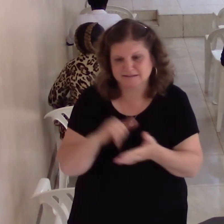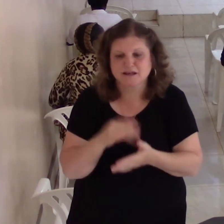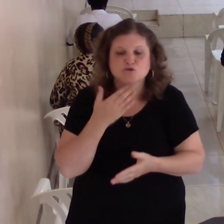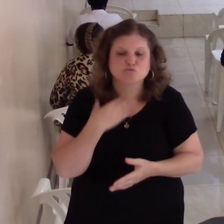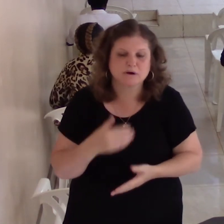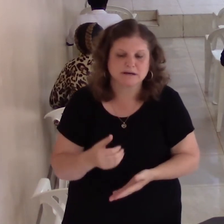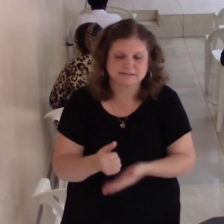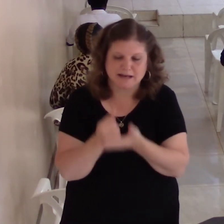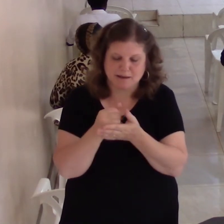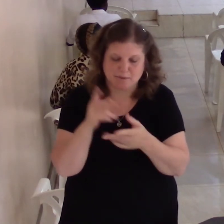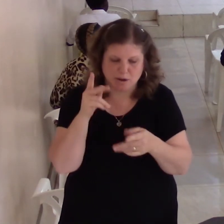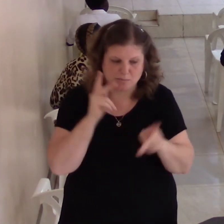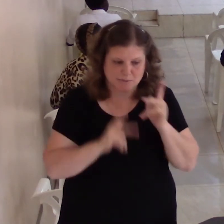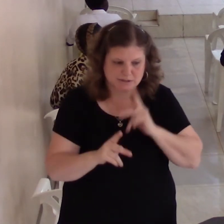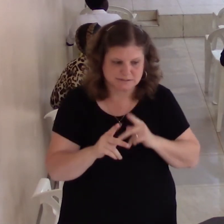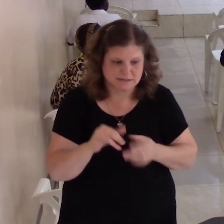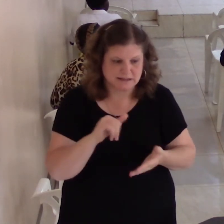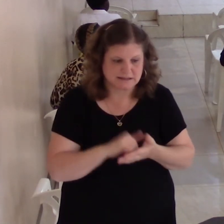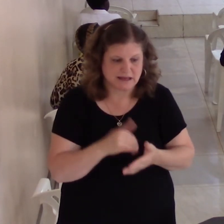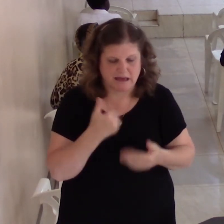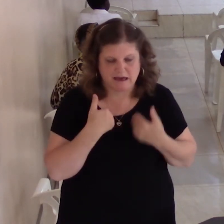You're the lawyer don't. You'll say I'll come go.